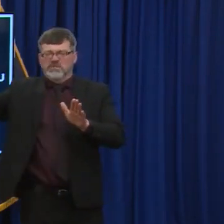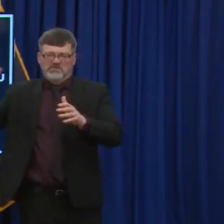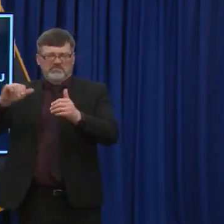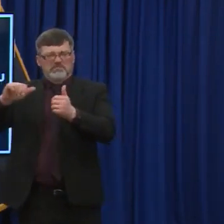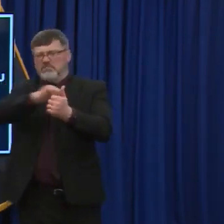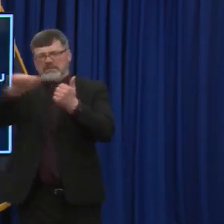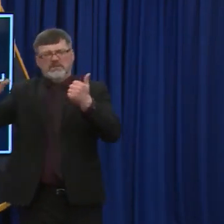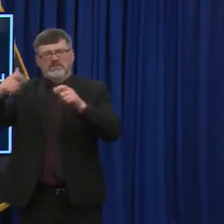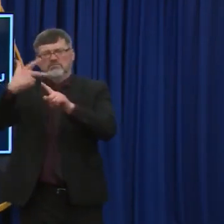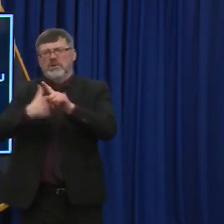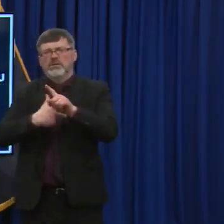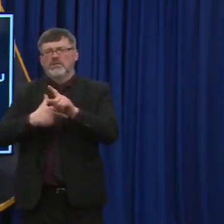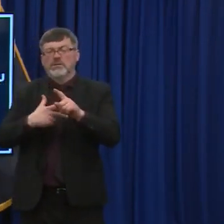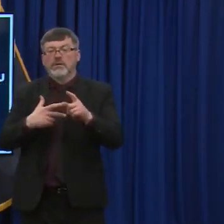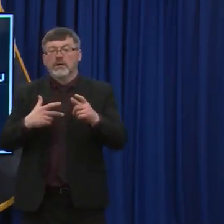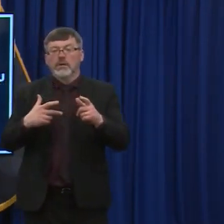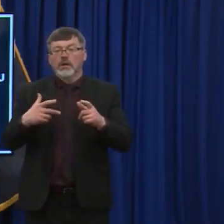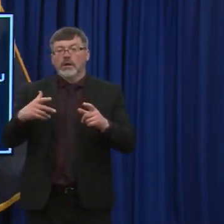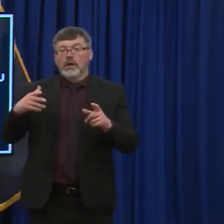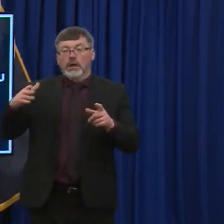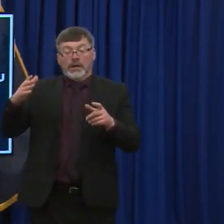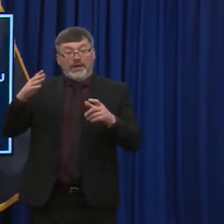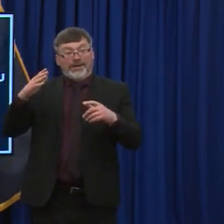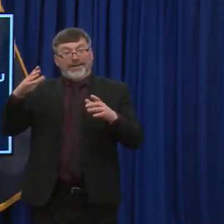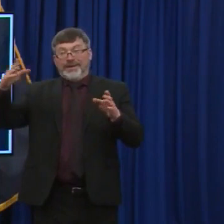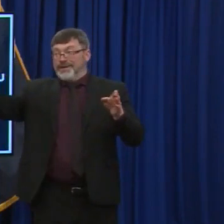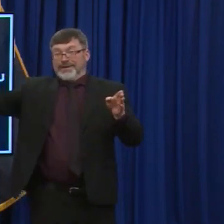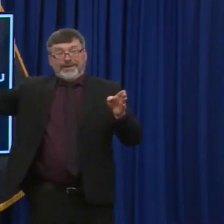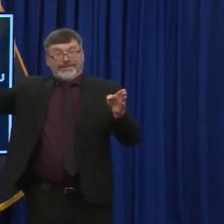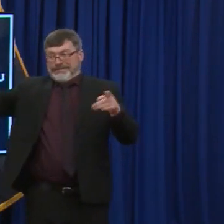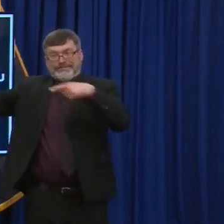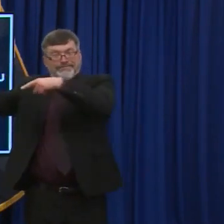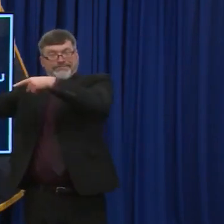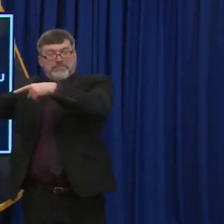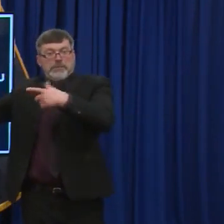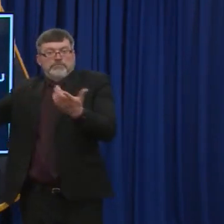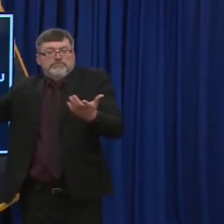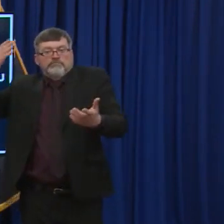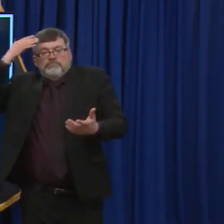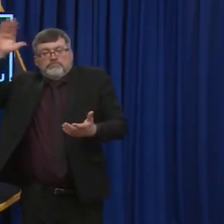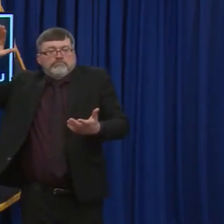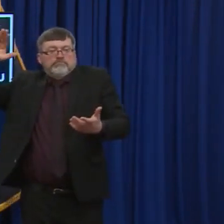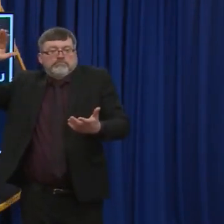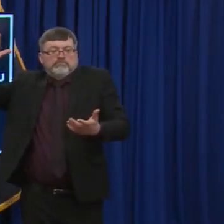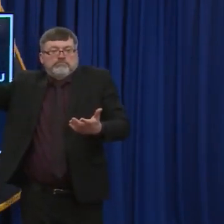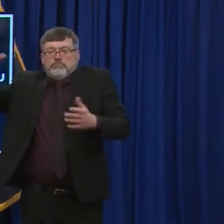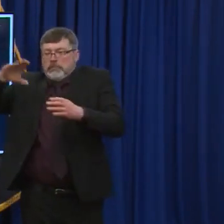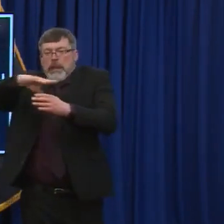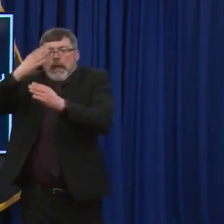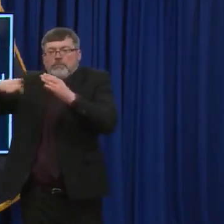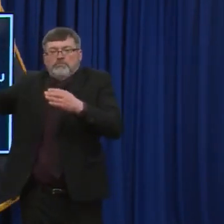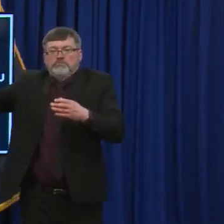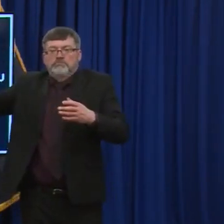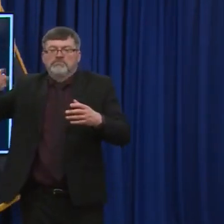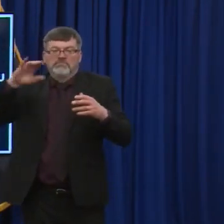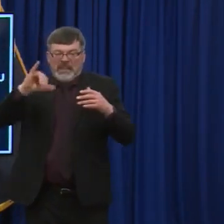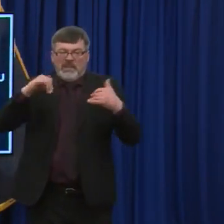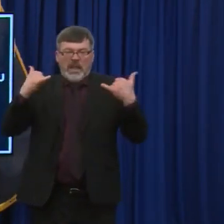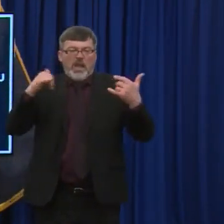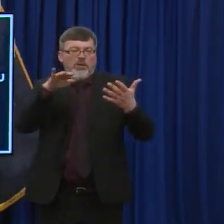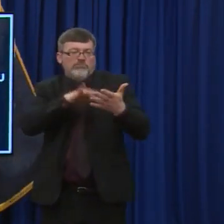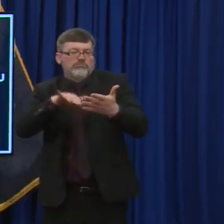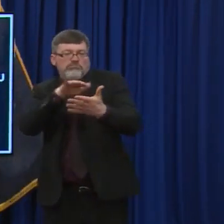long, um, protection lasts after vaccination, I think is something that we still don't have great numbers on. It's still, they're still being studied. Um,